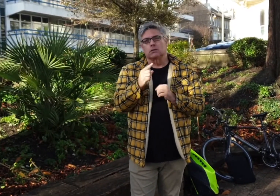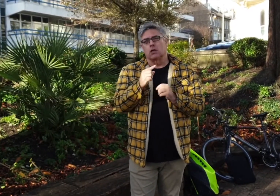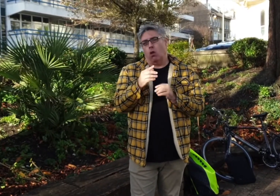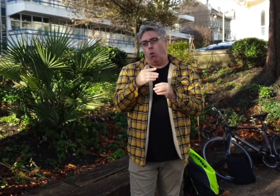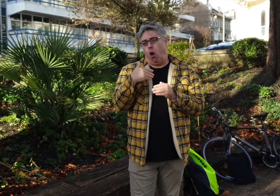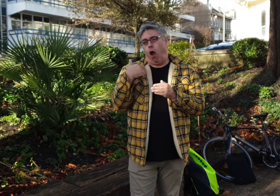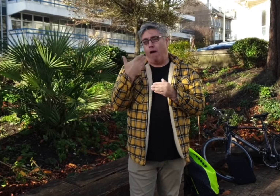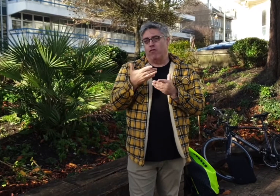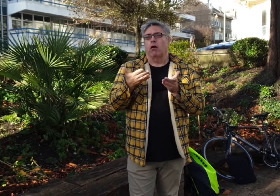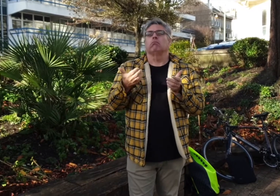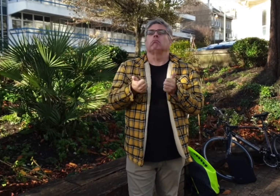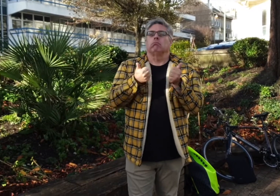They don't need a lot of support.